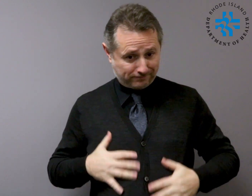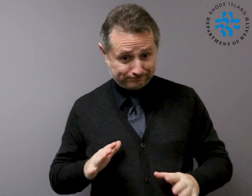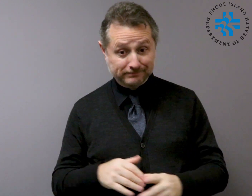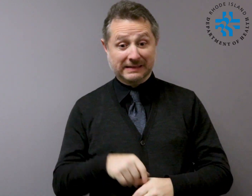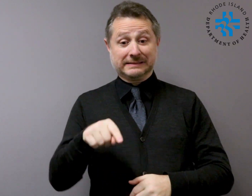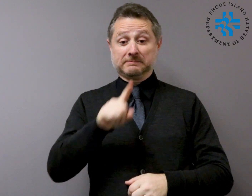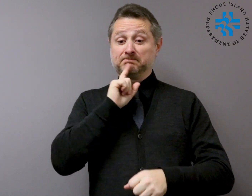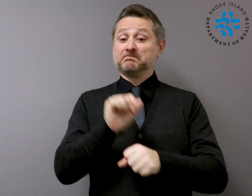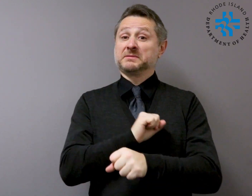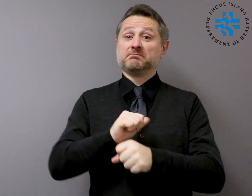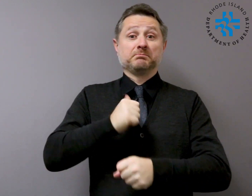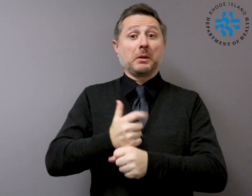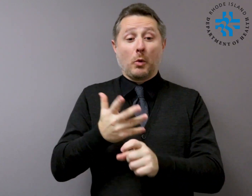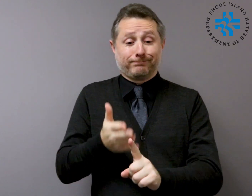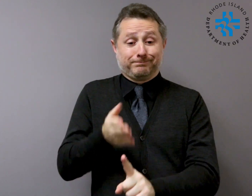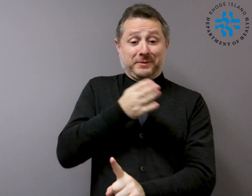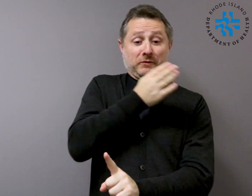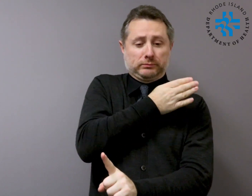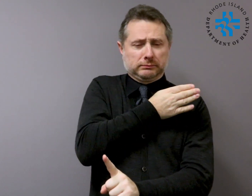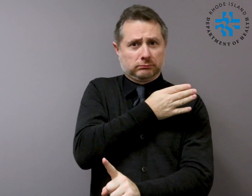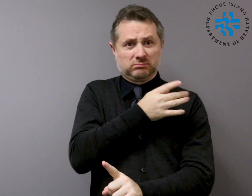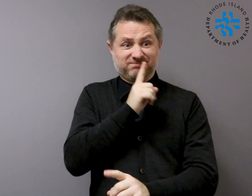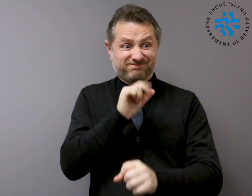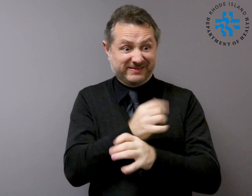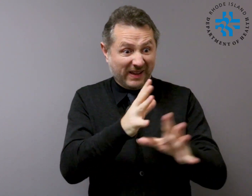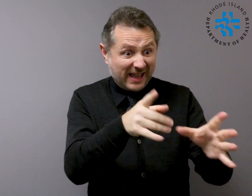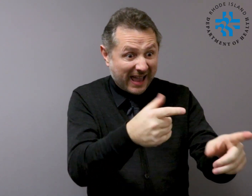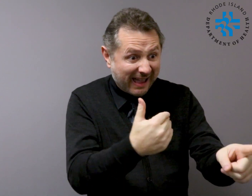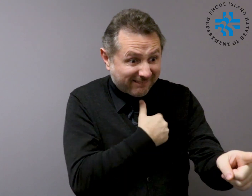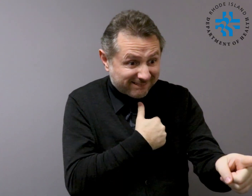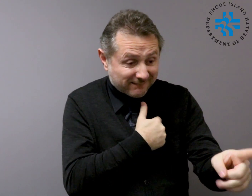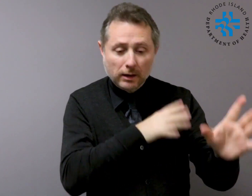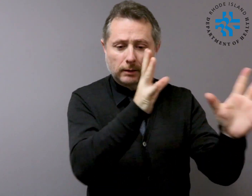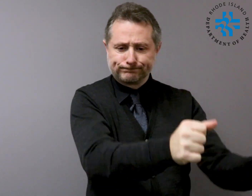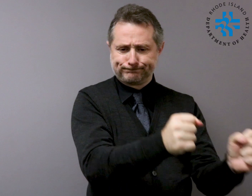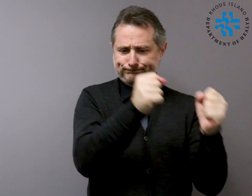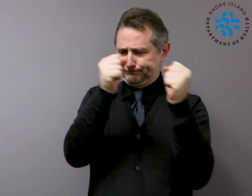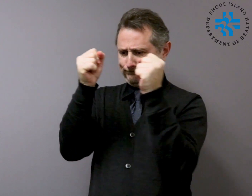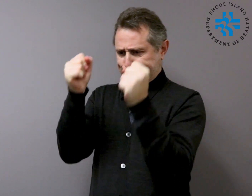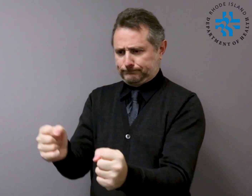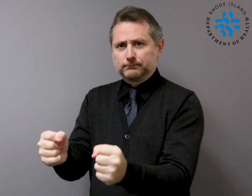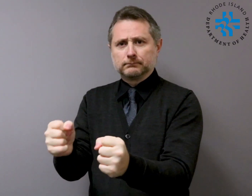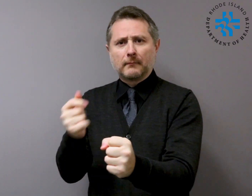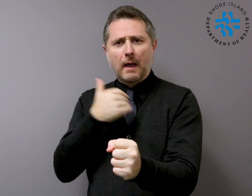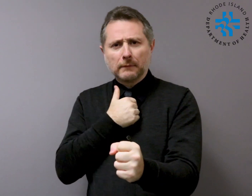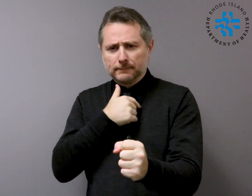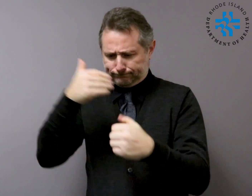This is based on what has been seen previously as the incubation period of the MERS virus.